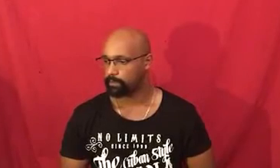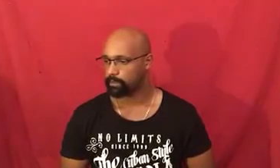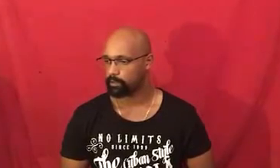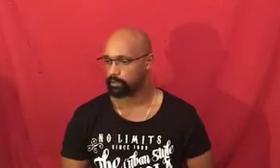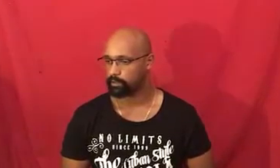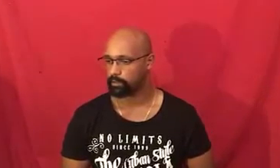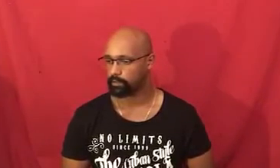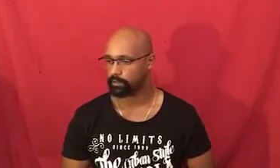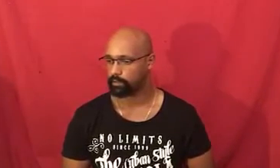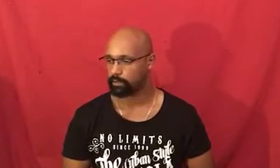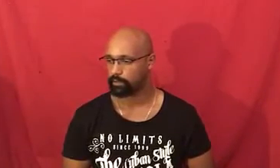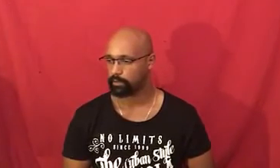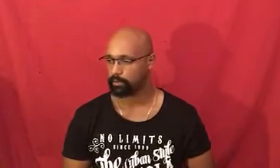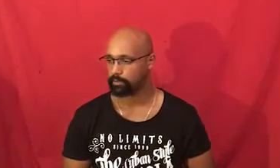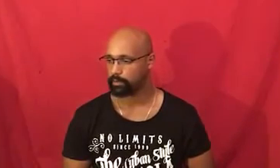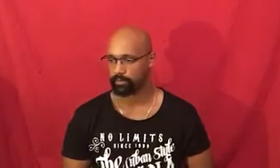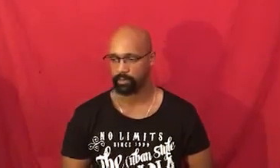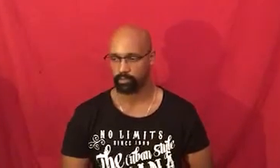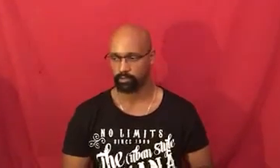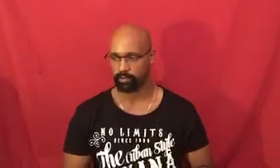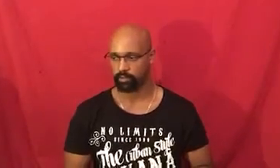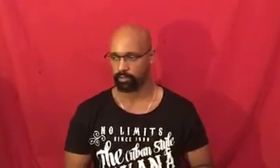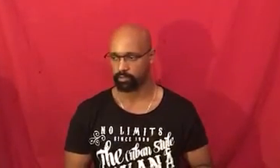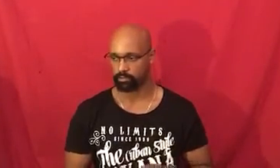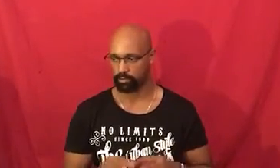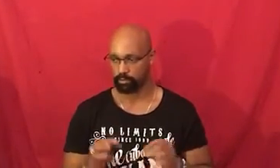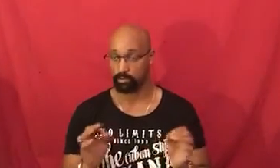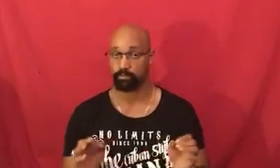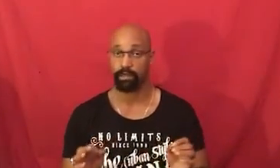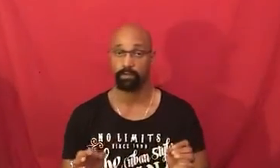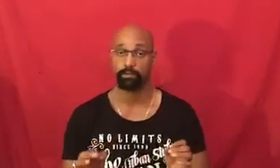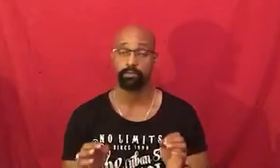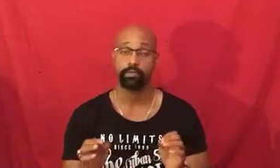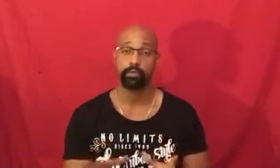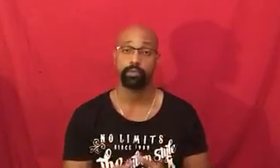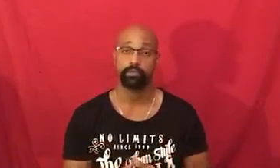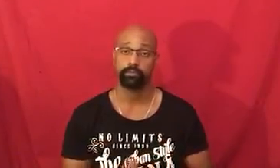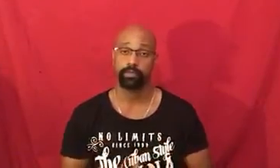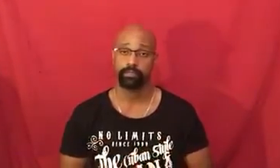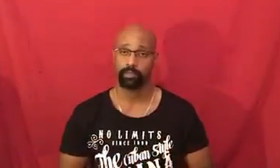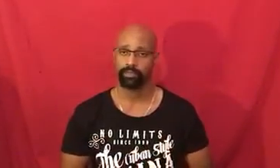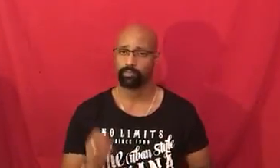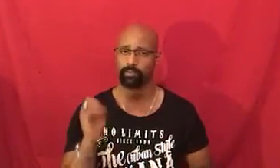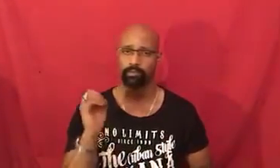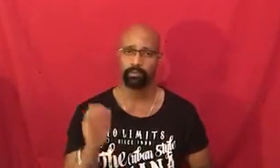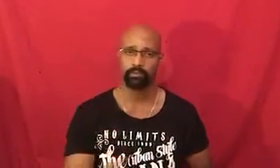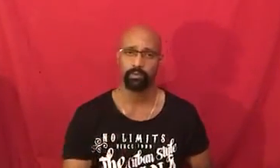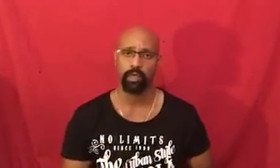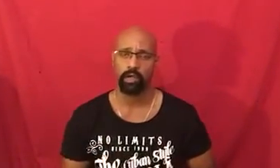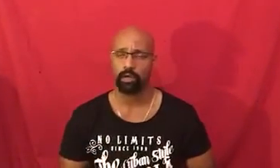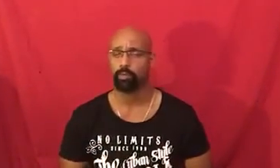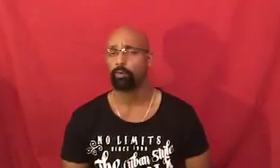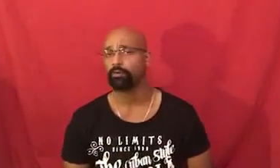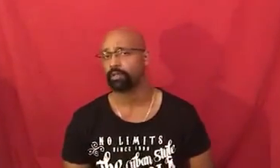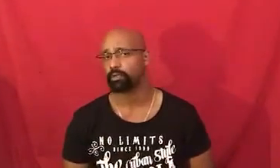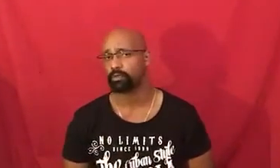meditation is so valuable in so many different aspects and i'm probably going to do a couple more videos